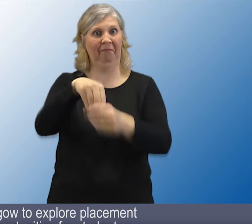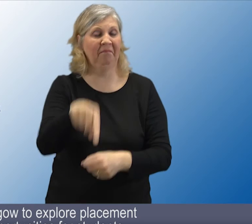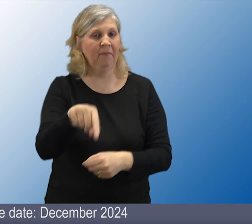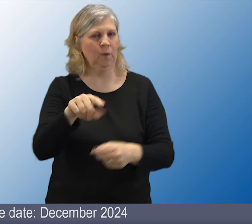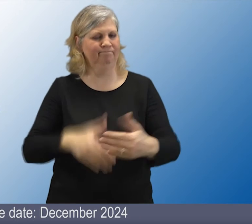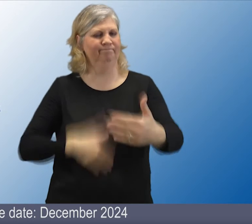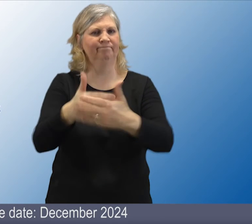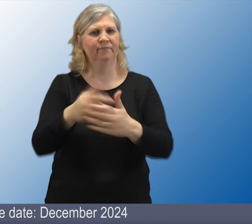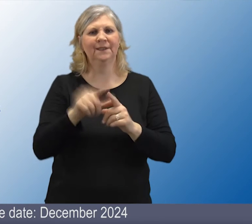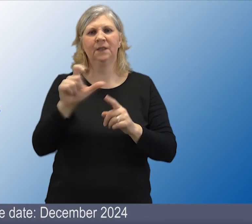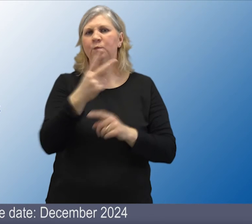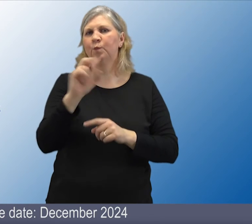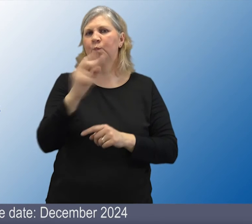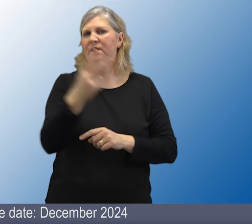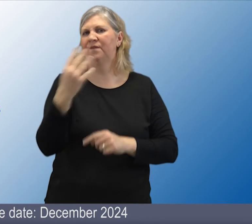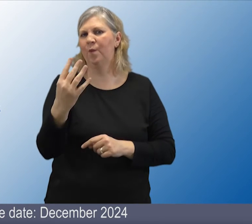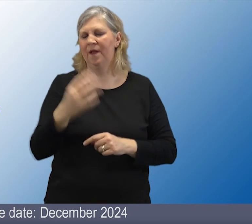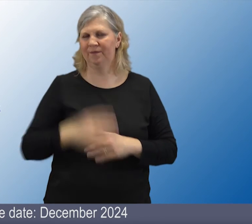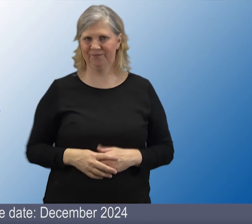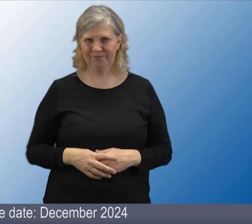32. date, December 2024.